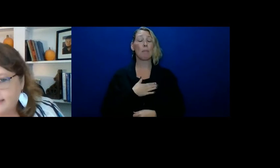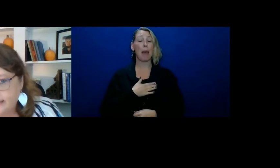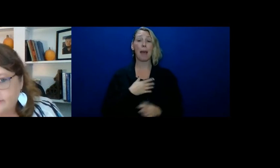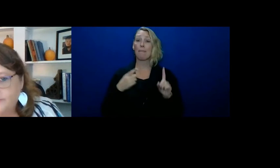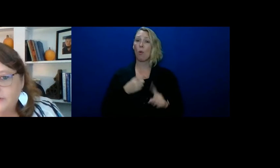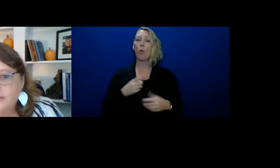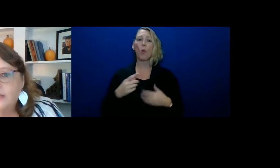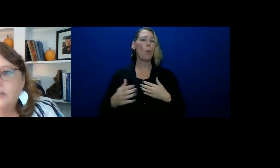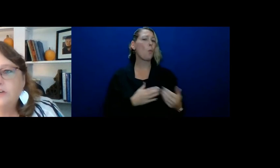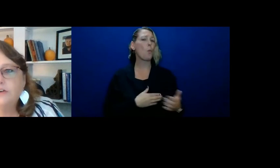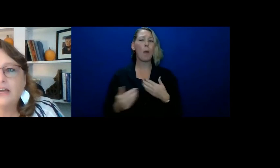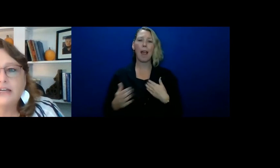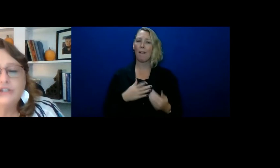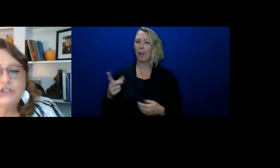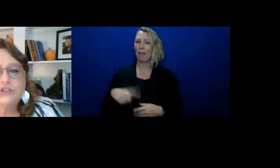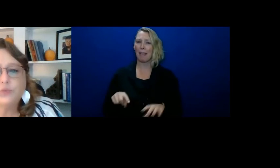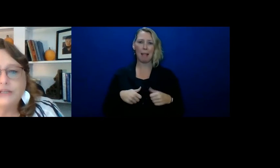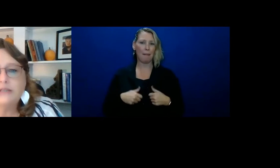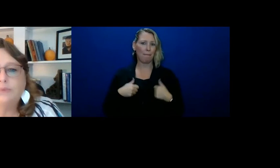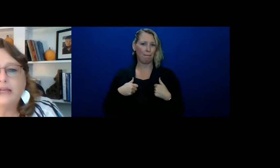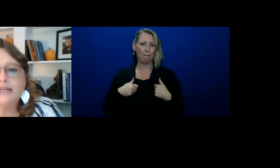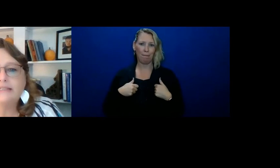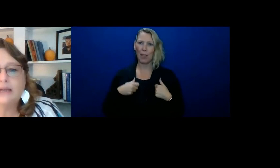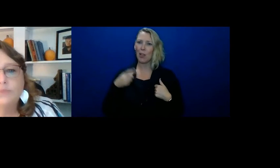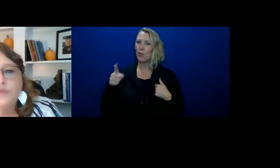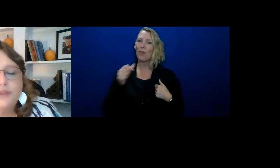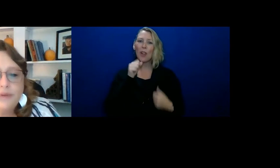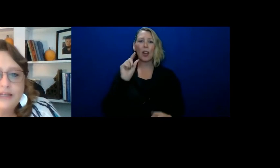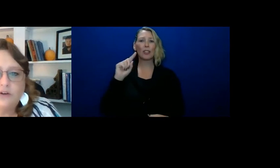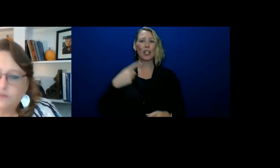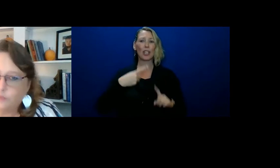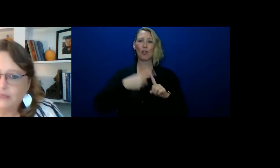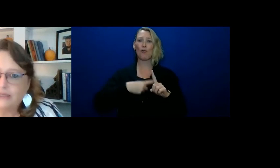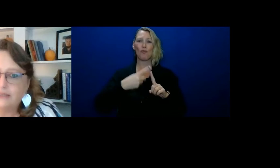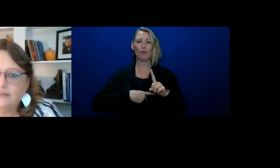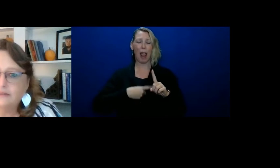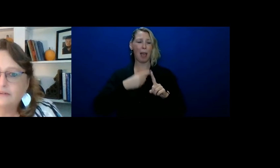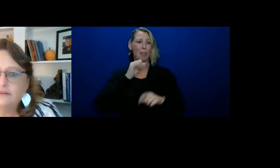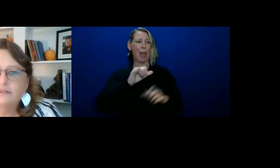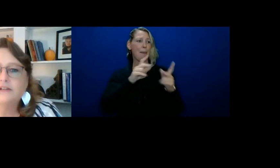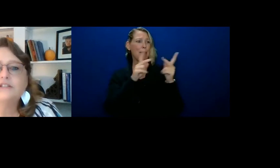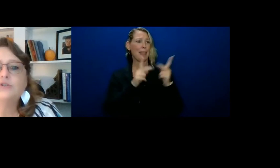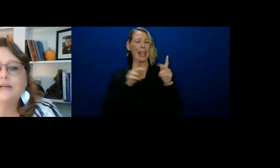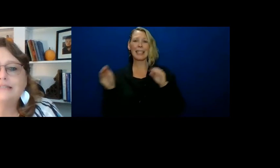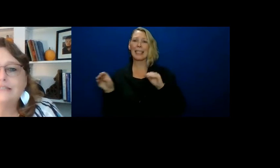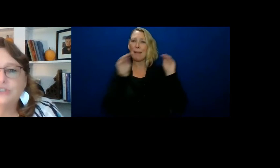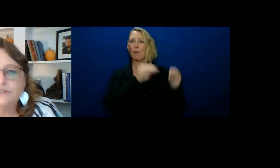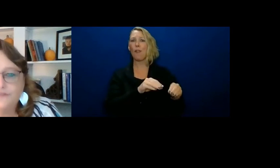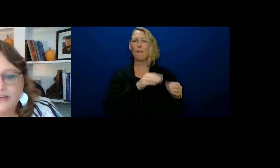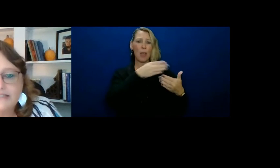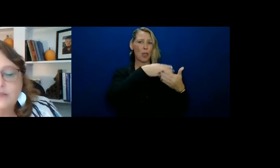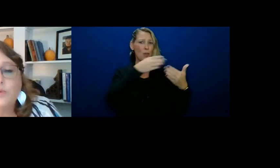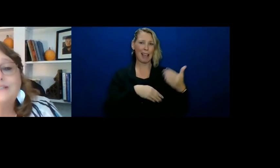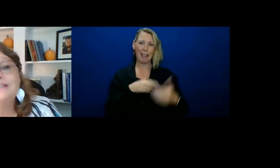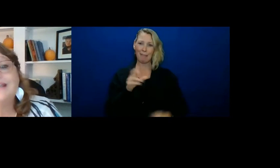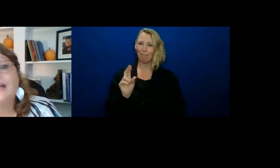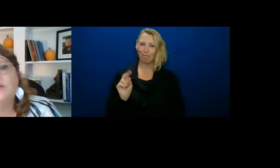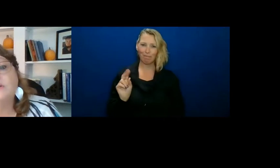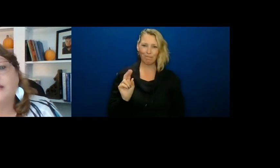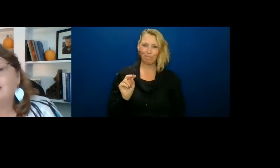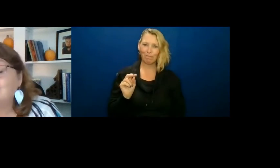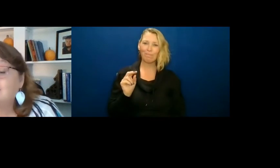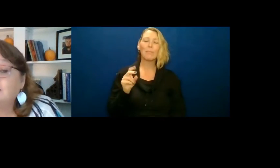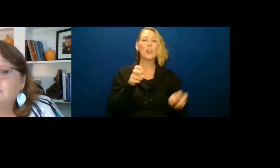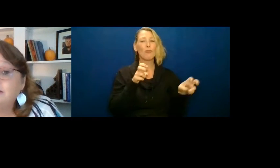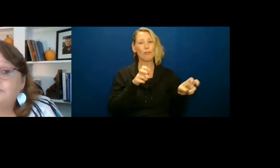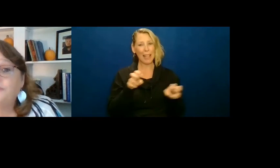wherever they live, you're not going to just rent a place and move them in over the weekend. There's a transition phase. And what does that